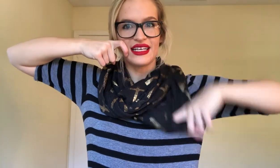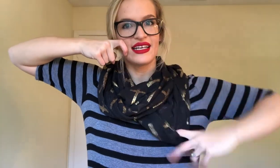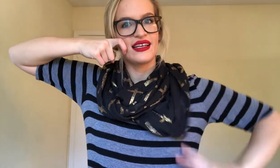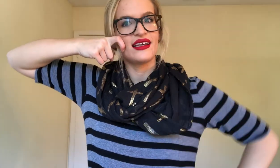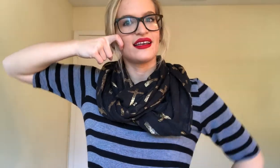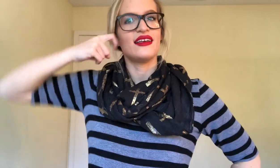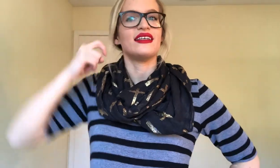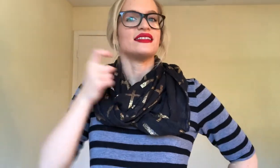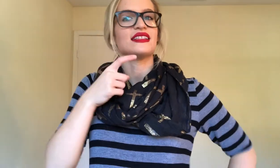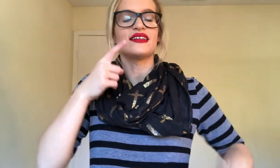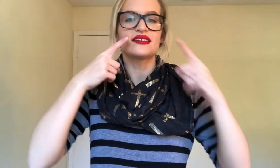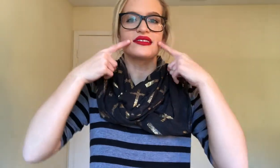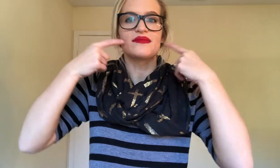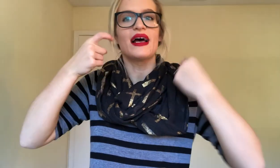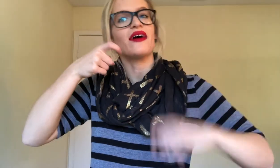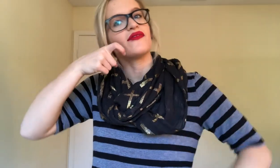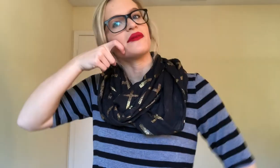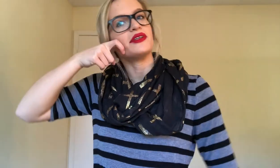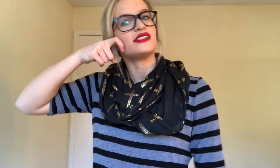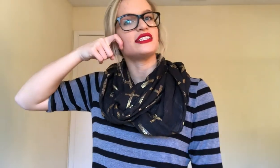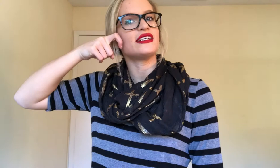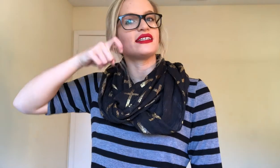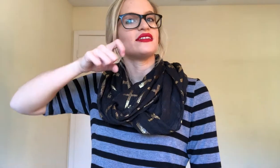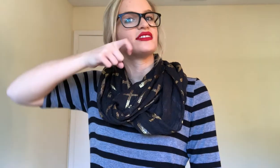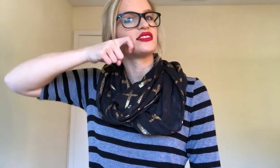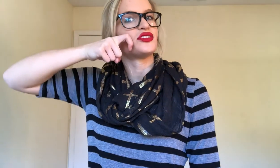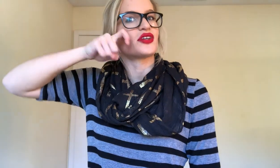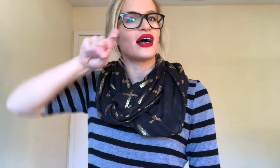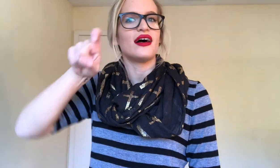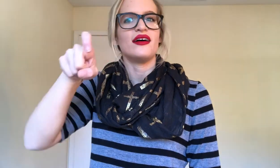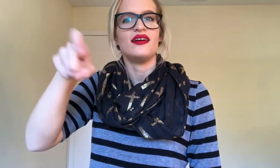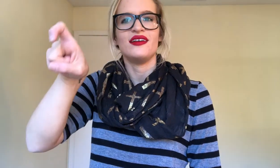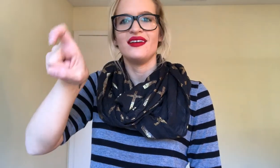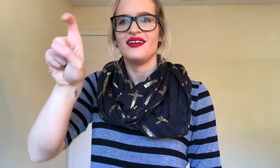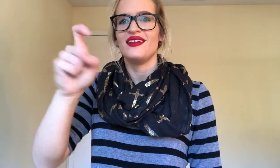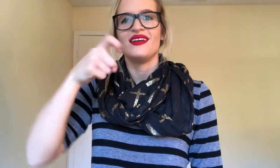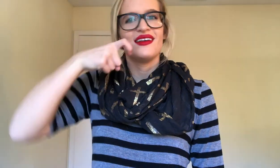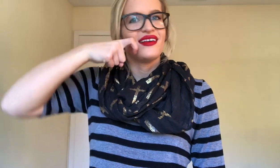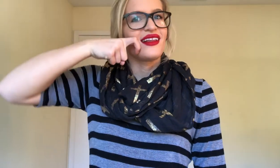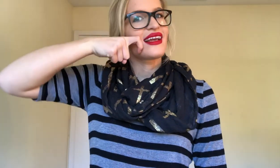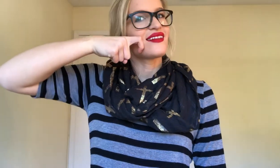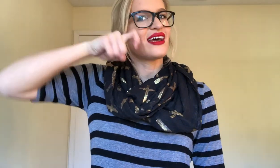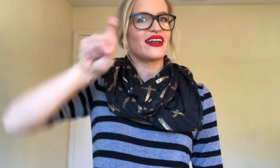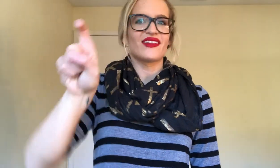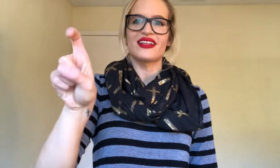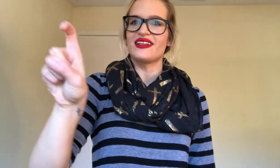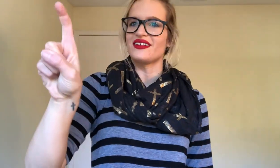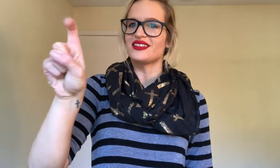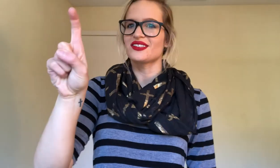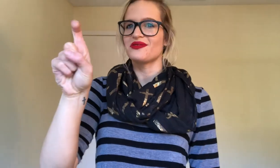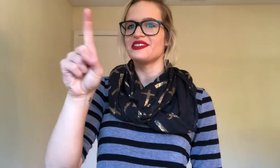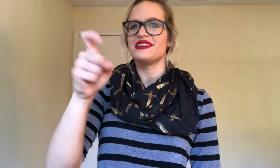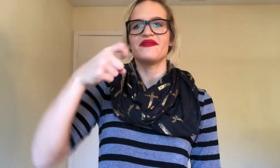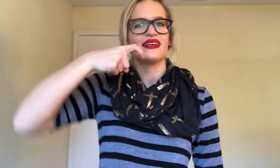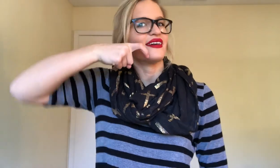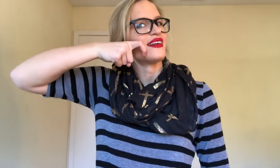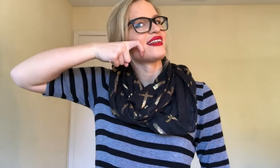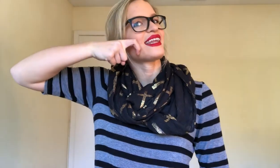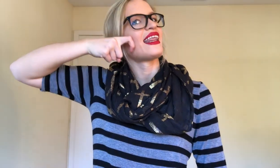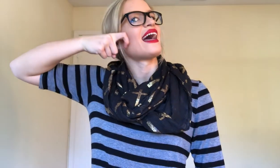is there, so smile from your cheek. And you just draw, like, a line with a little squiggly finger, like that,